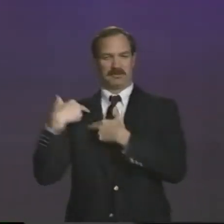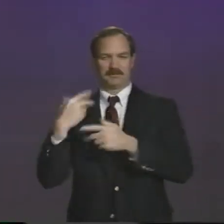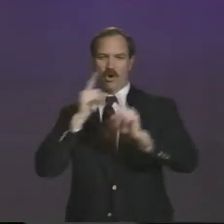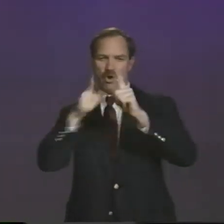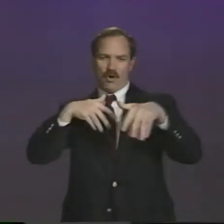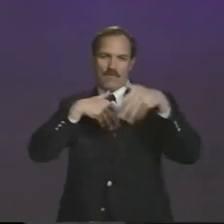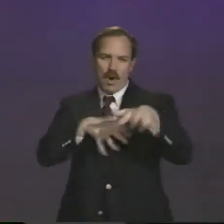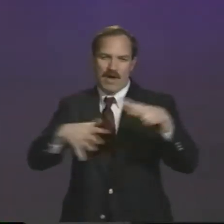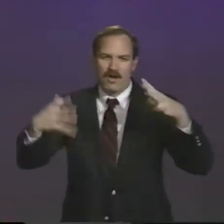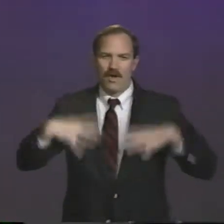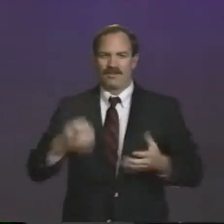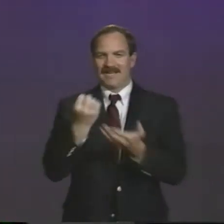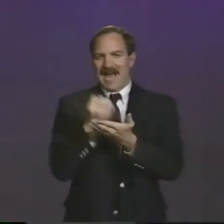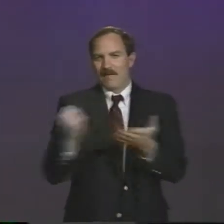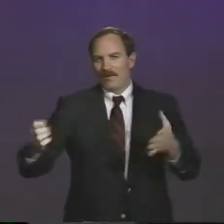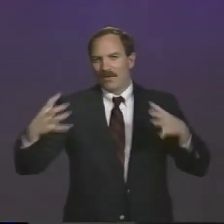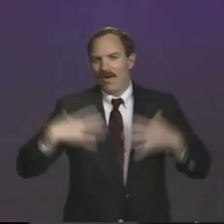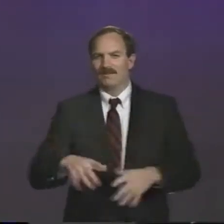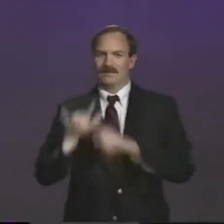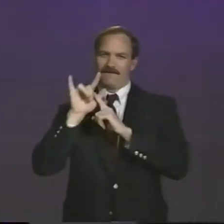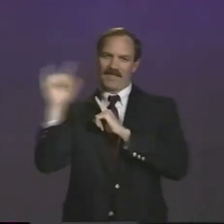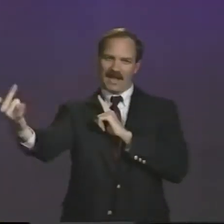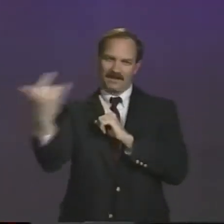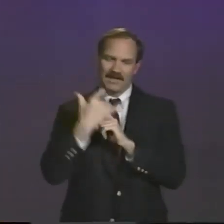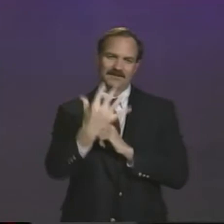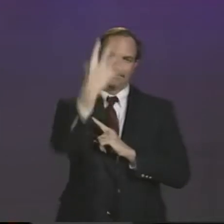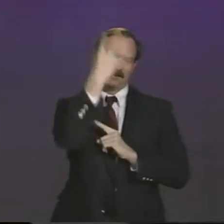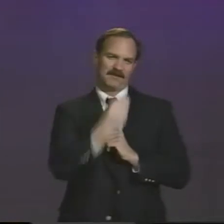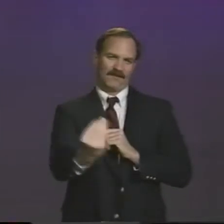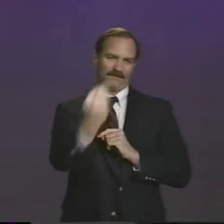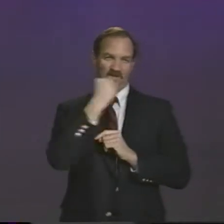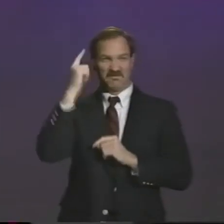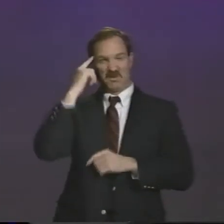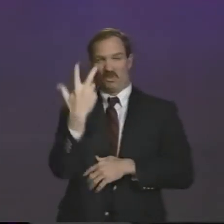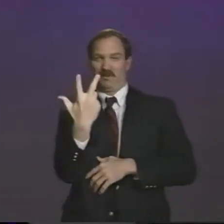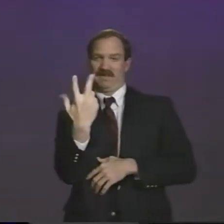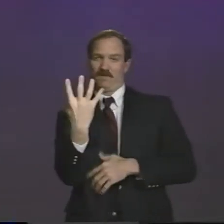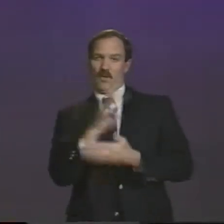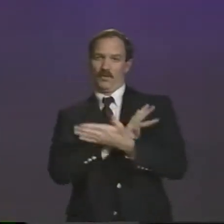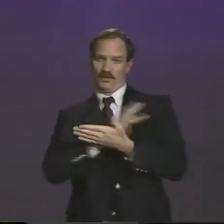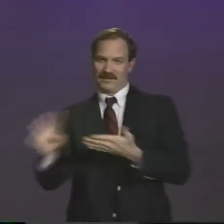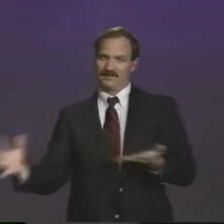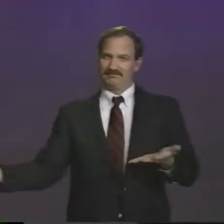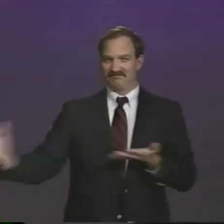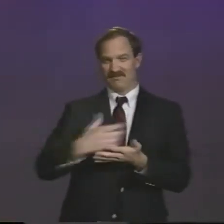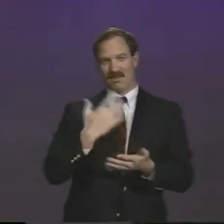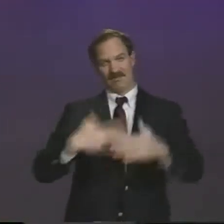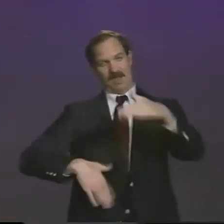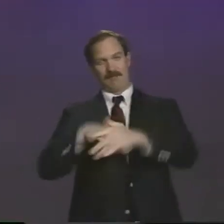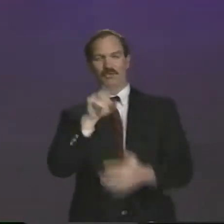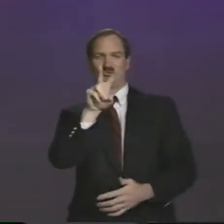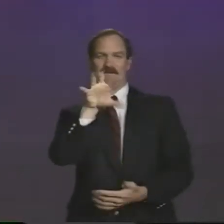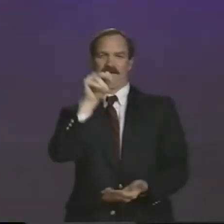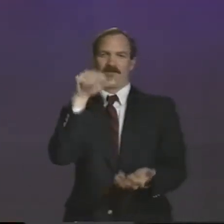and they'll have to pull the team themselves. And we're also responsible for getting parade clothing, the equipment,